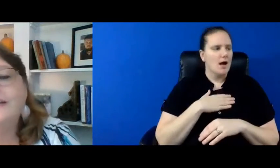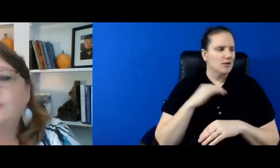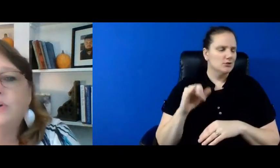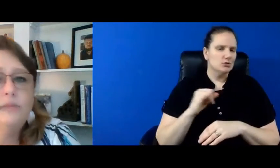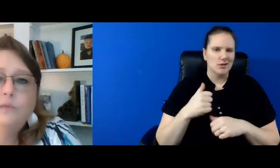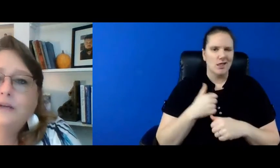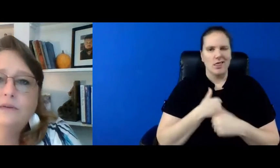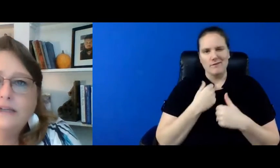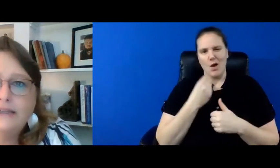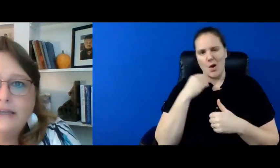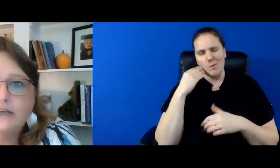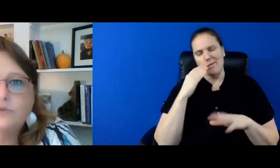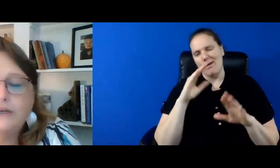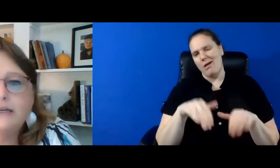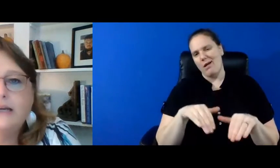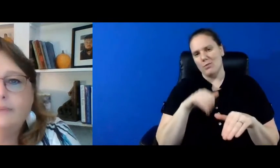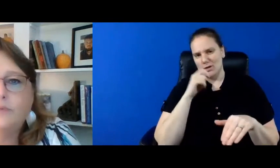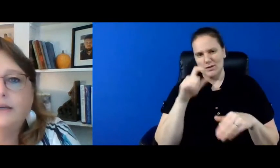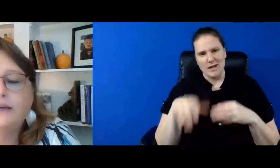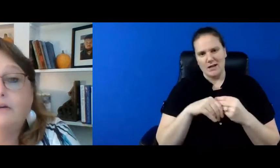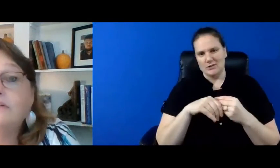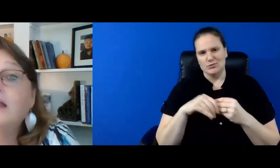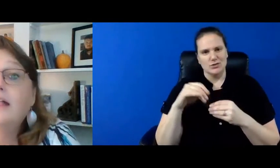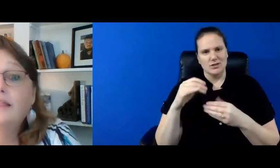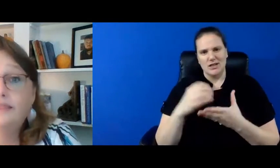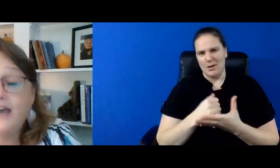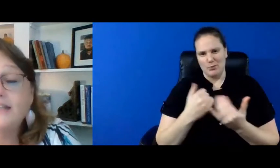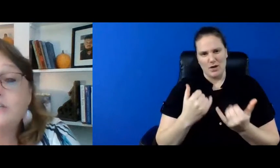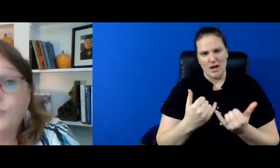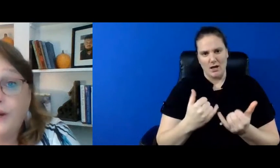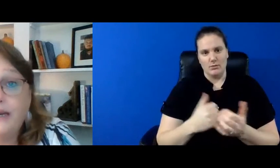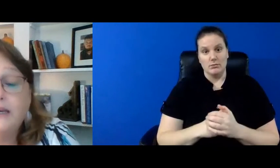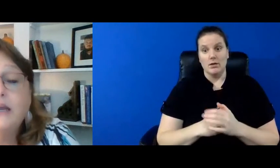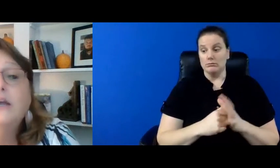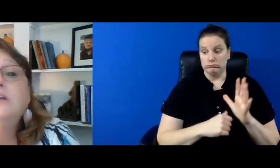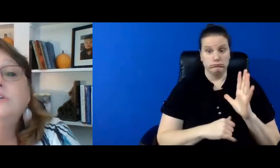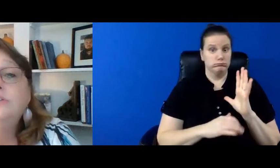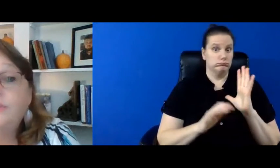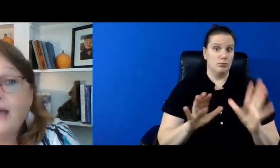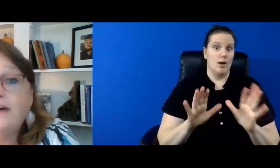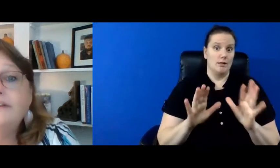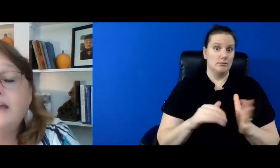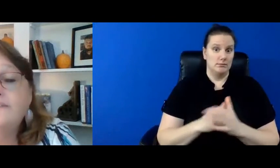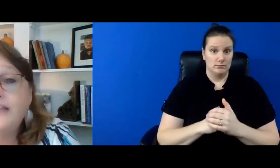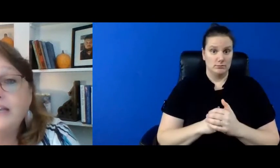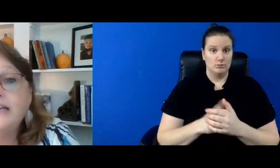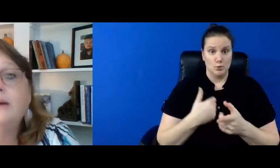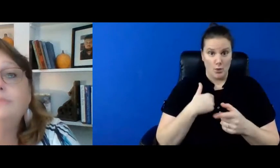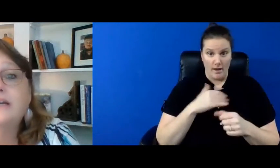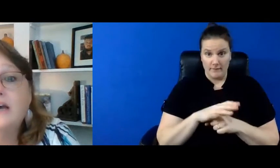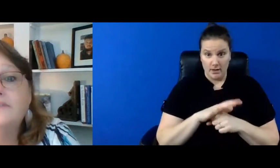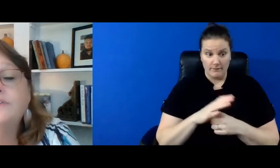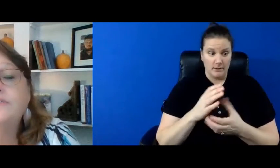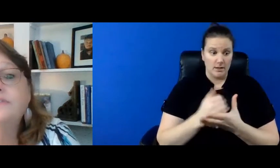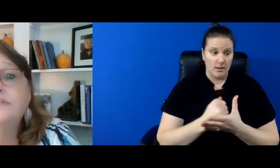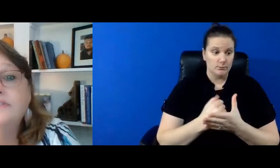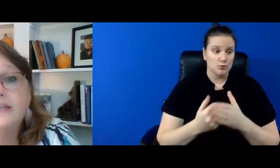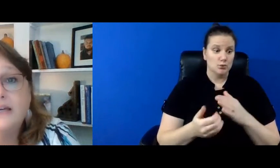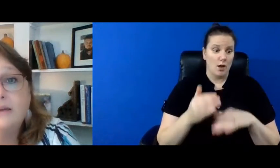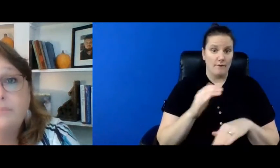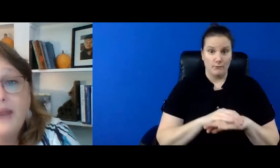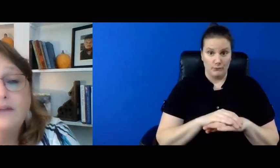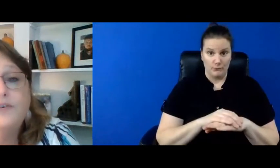and he's living at home and we don't need the extra income right now that's great do you have enough income to cover